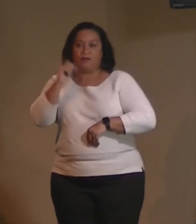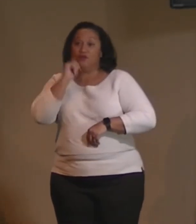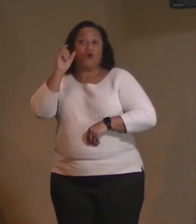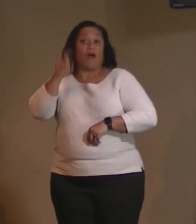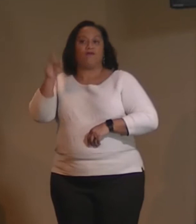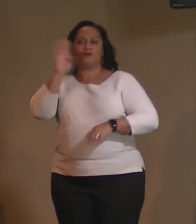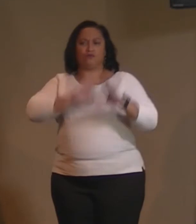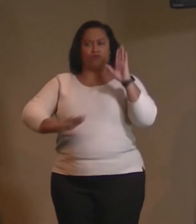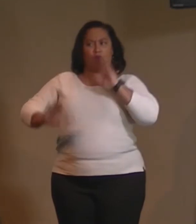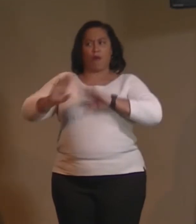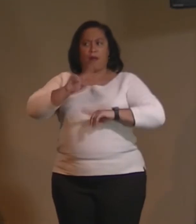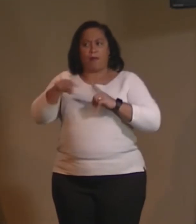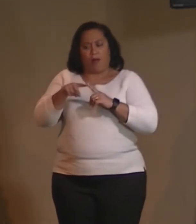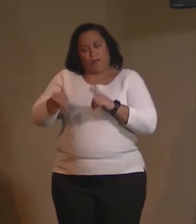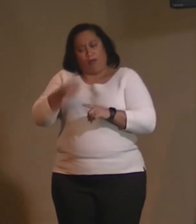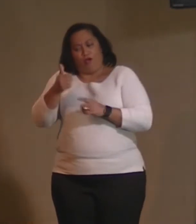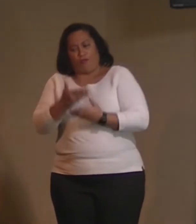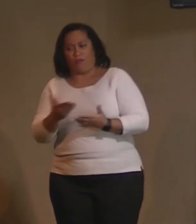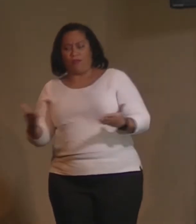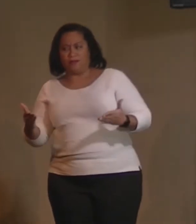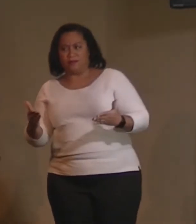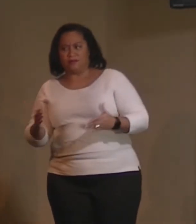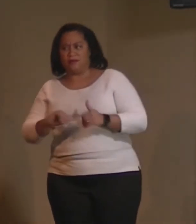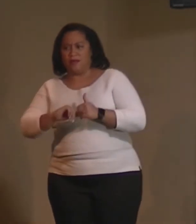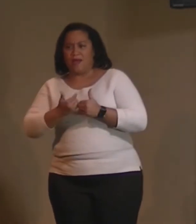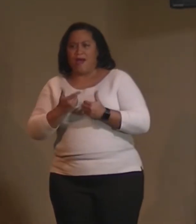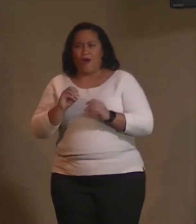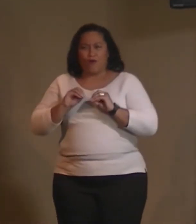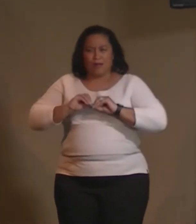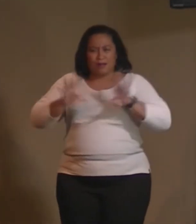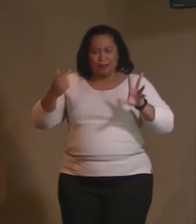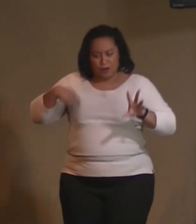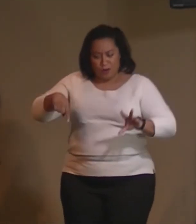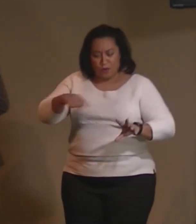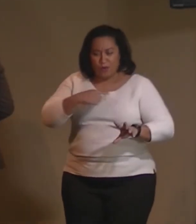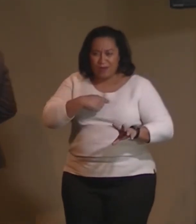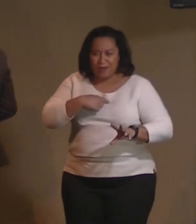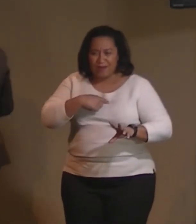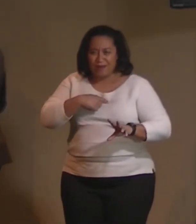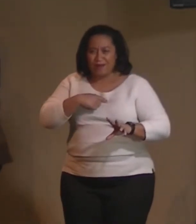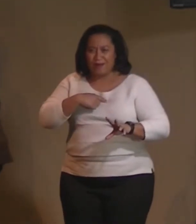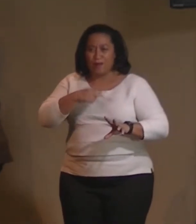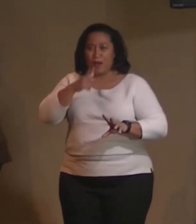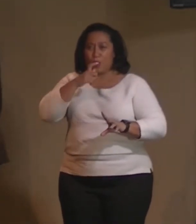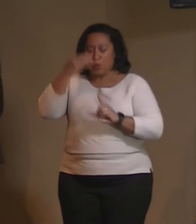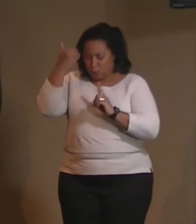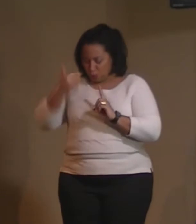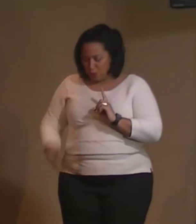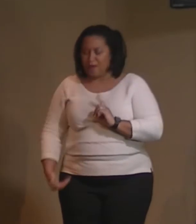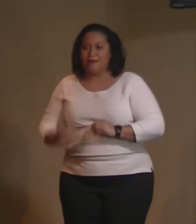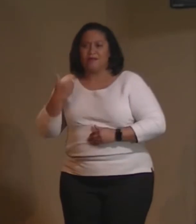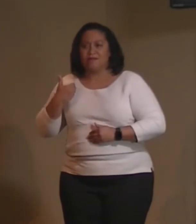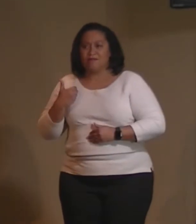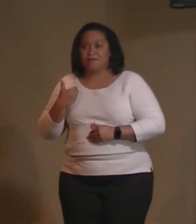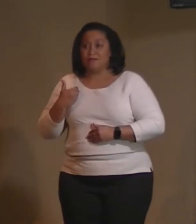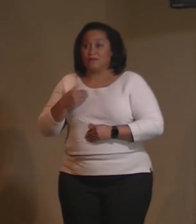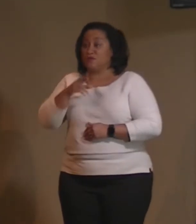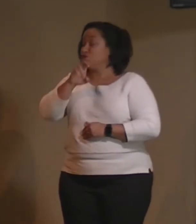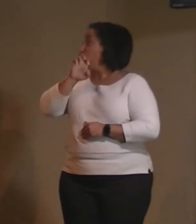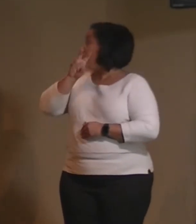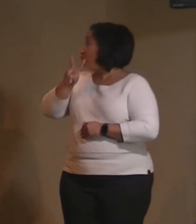stuff. But how clear are we on who and what we are? So, Reverend Michael A.